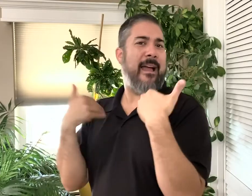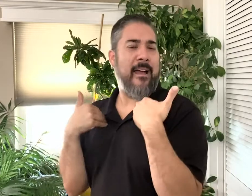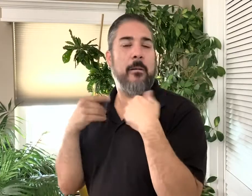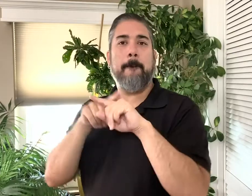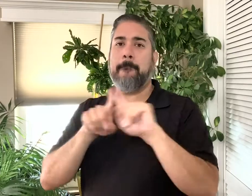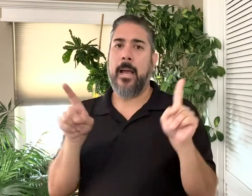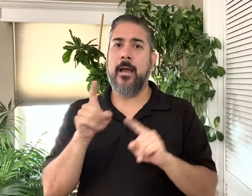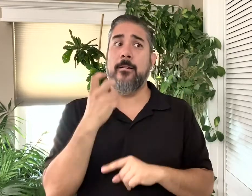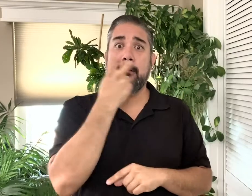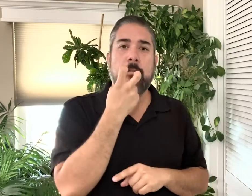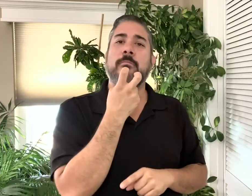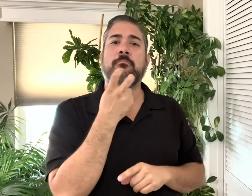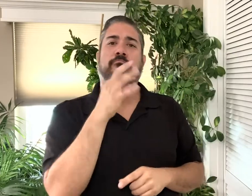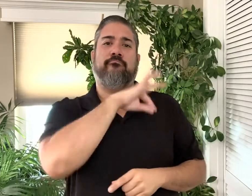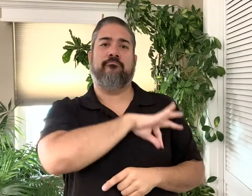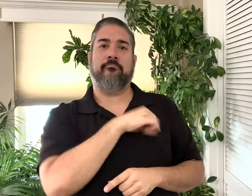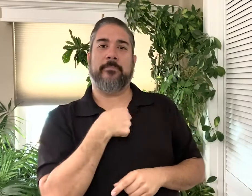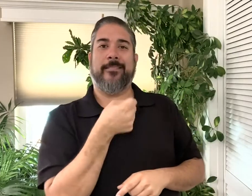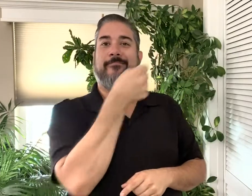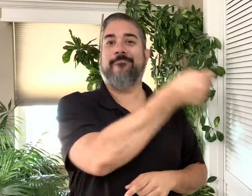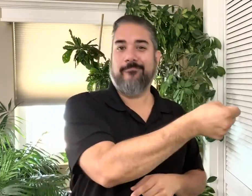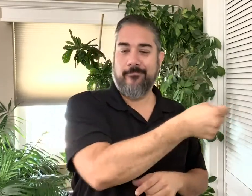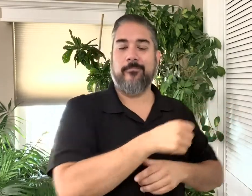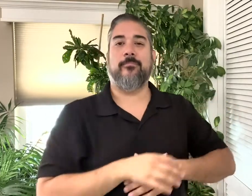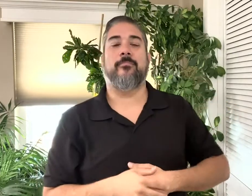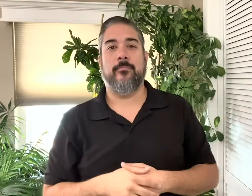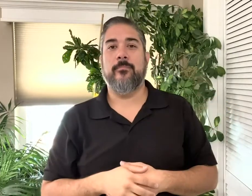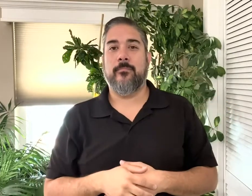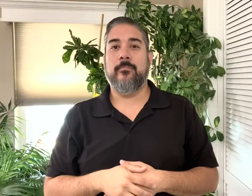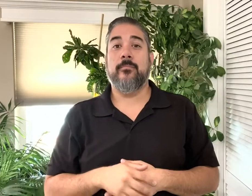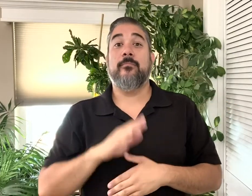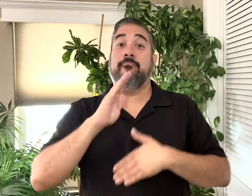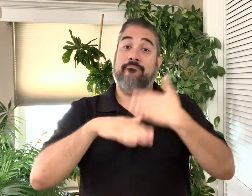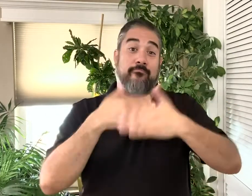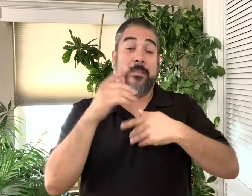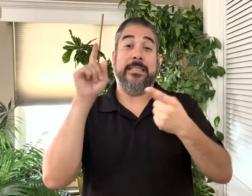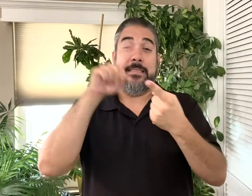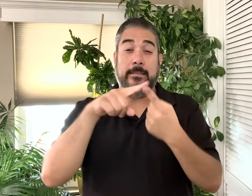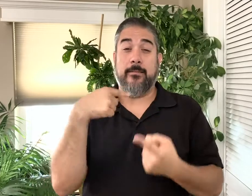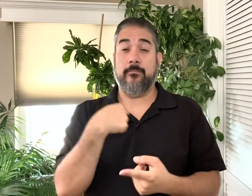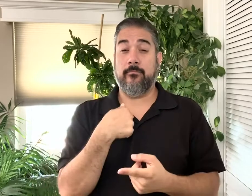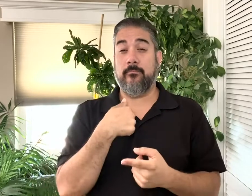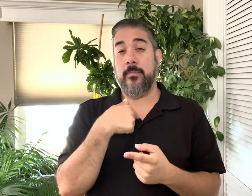had American Sign Language at home, that learning to speak and going to speech therapy would be a benefit to me.